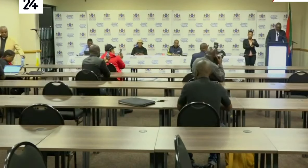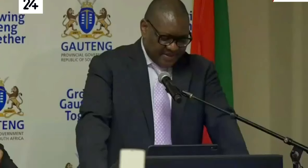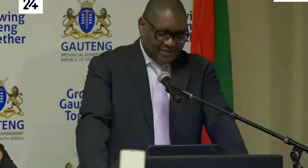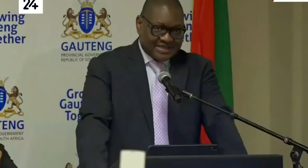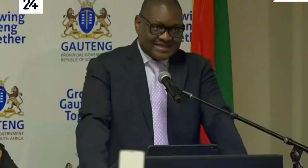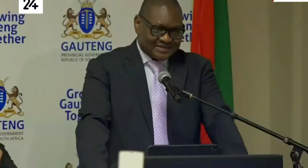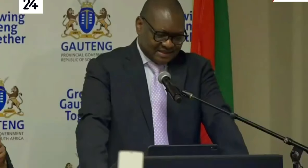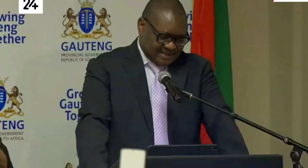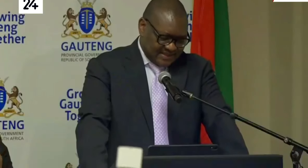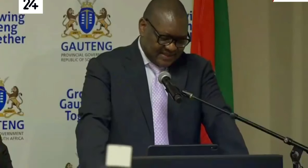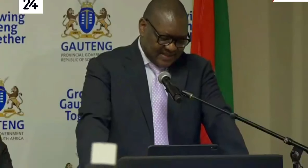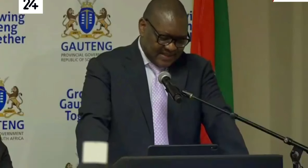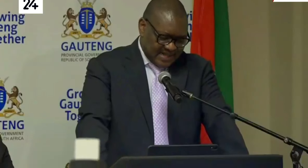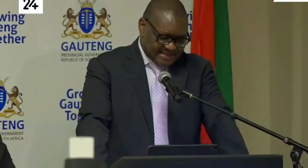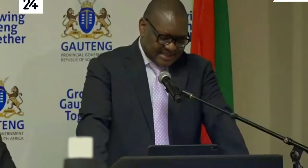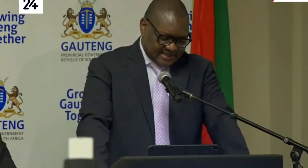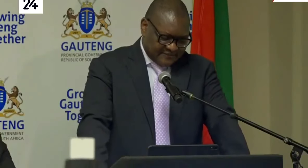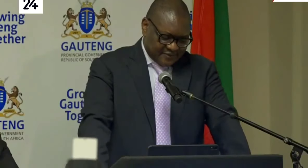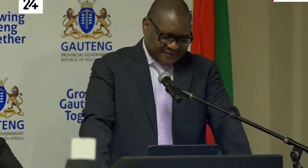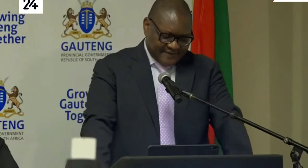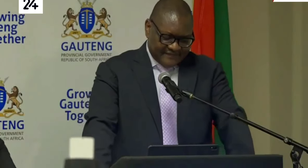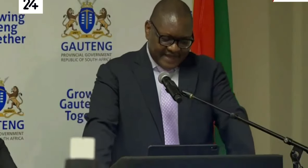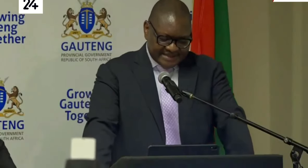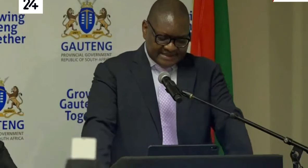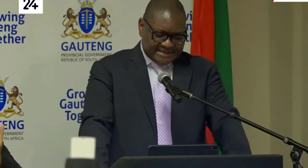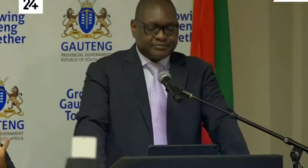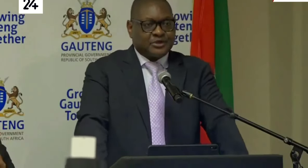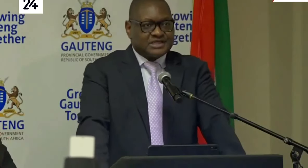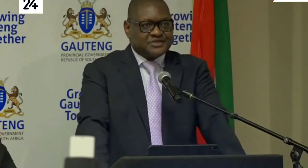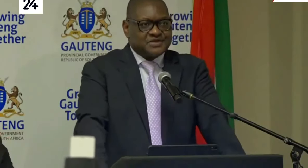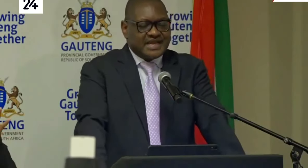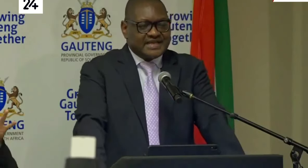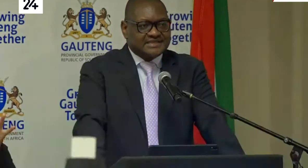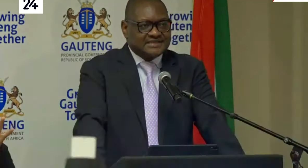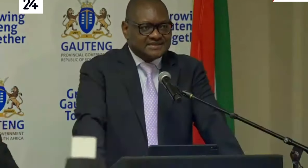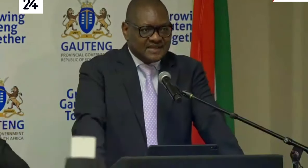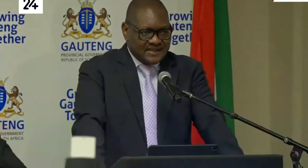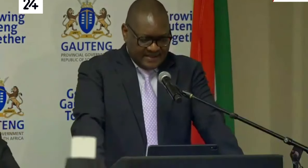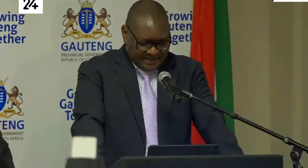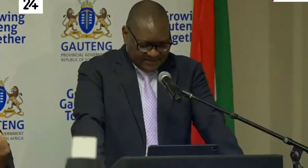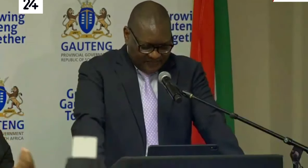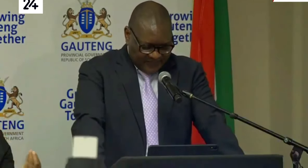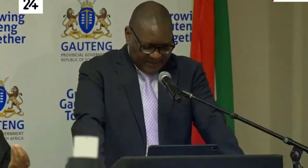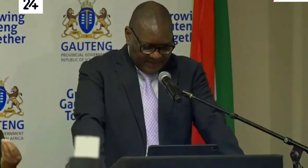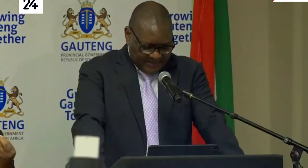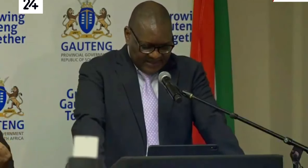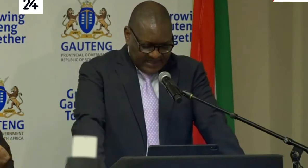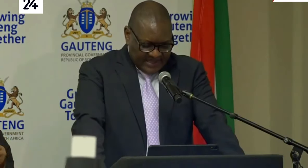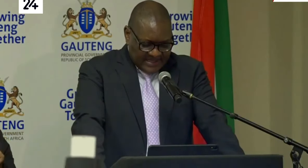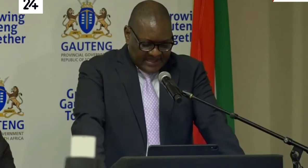1,845 cases reported to the nation as of